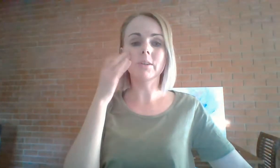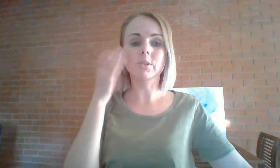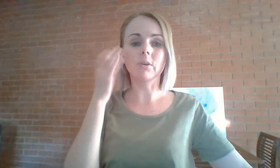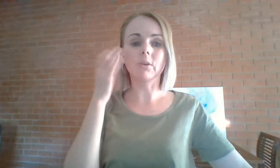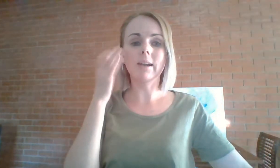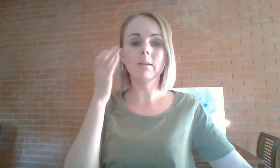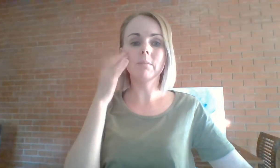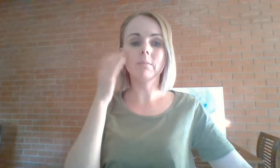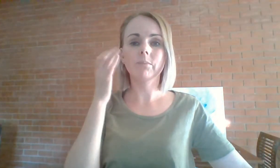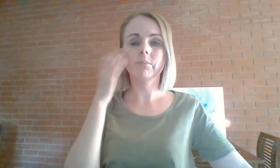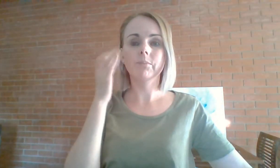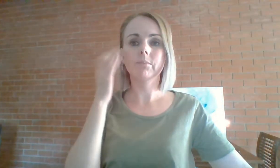strong I am.